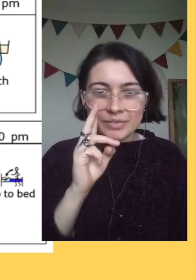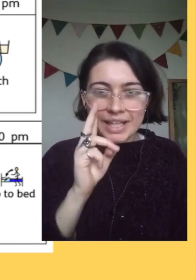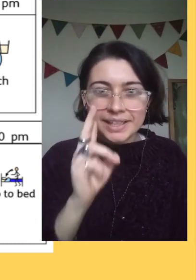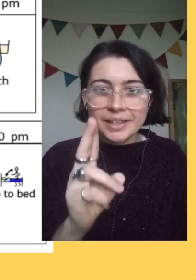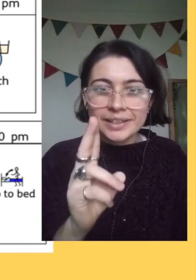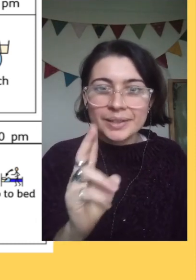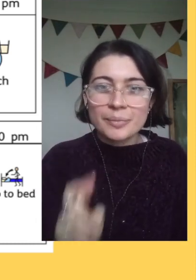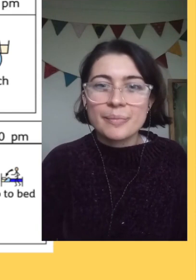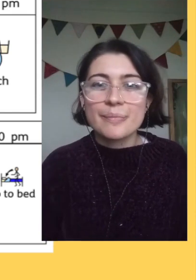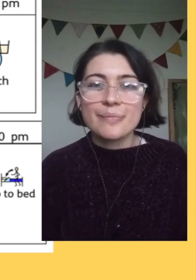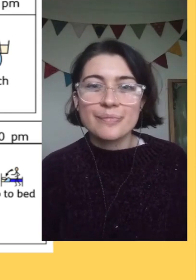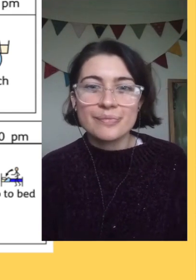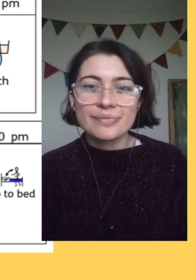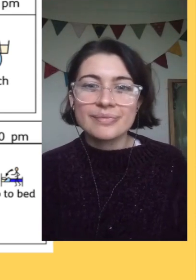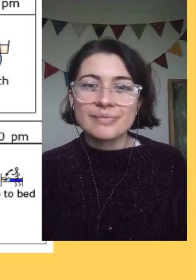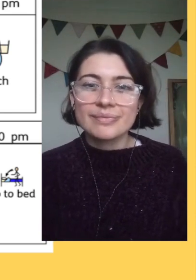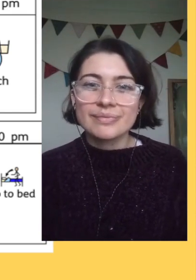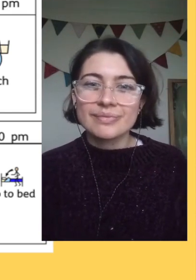Have you had a look?